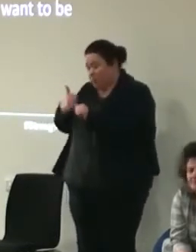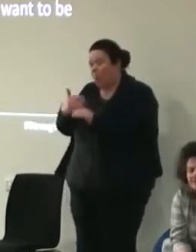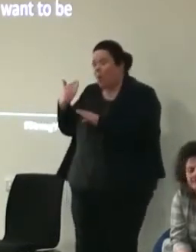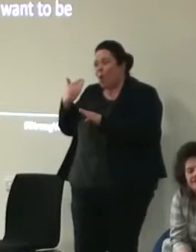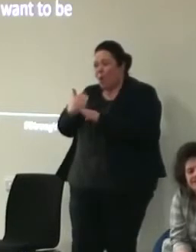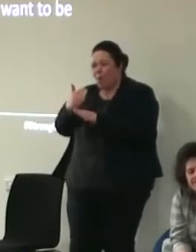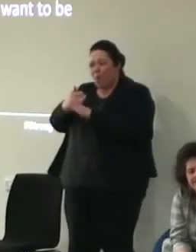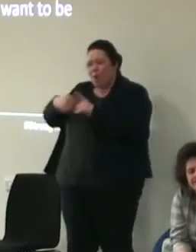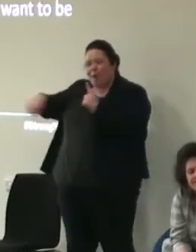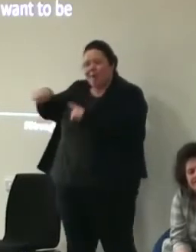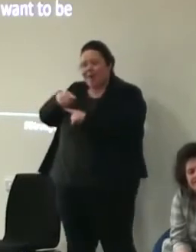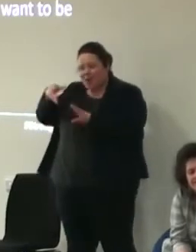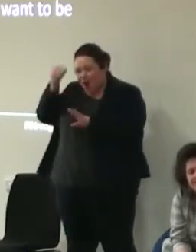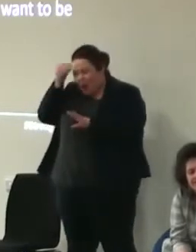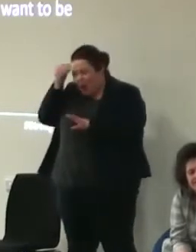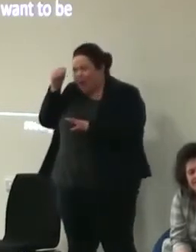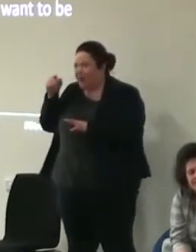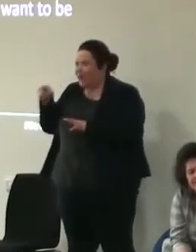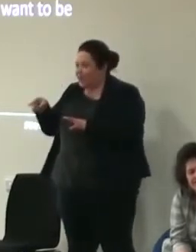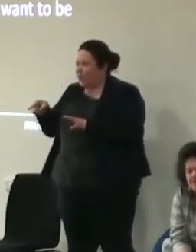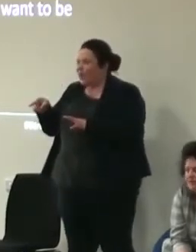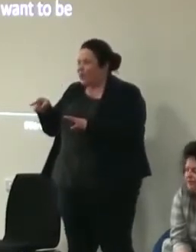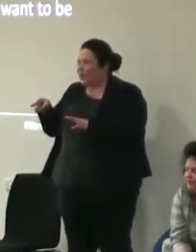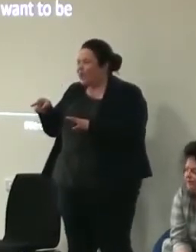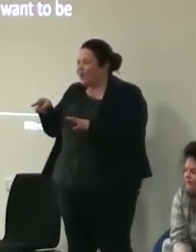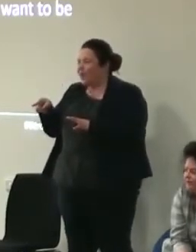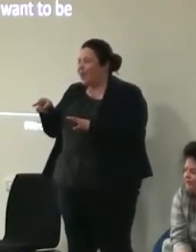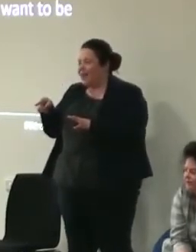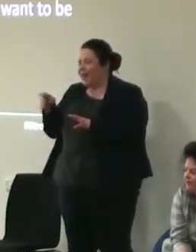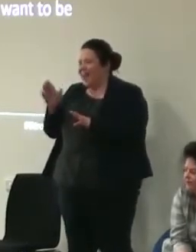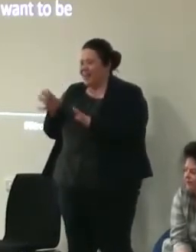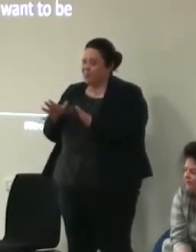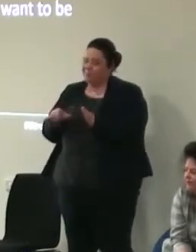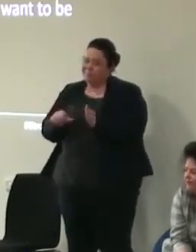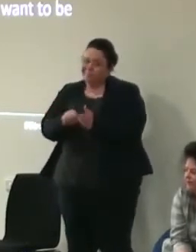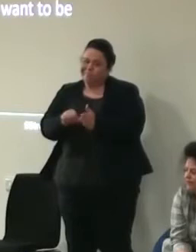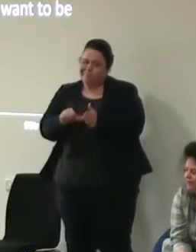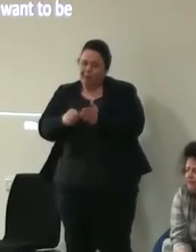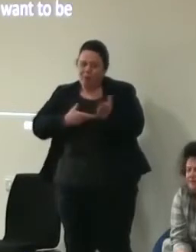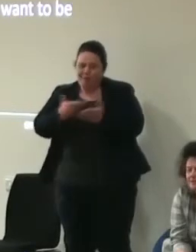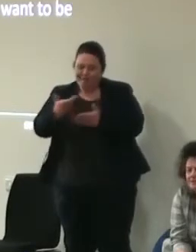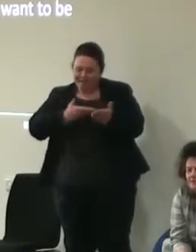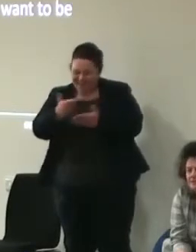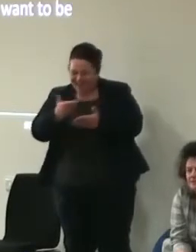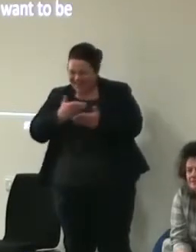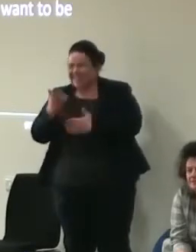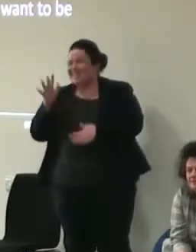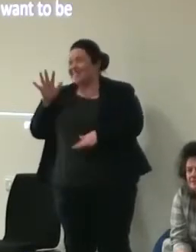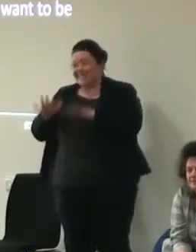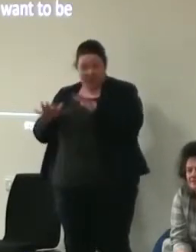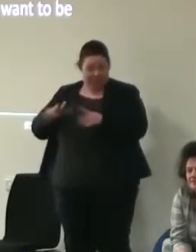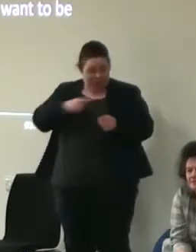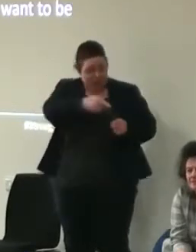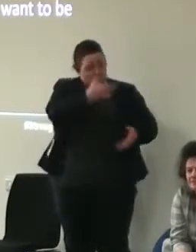-based learning elements of strong voices we've had to have really tricky conversations exactly similar really similar to what you've just